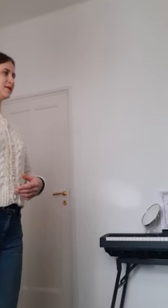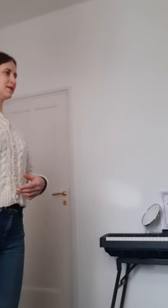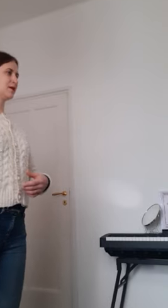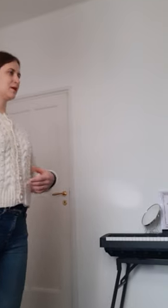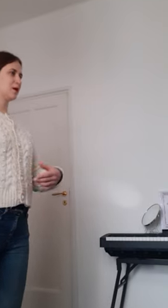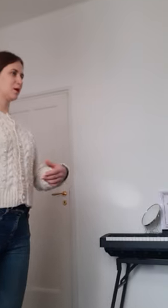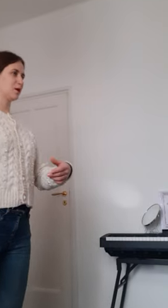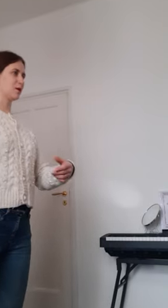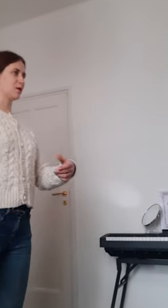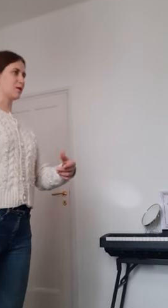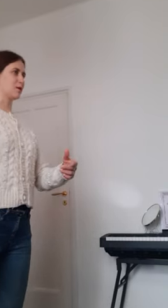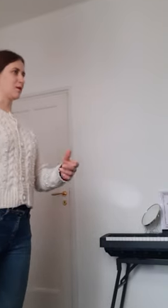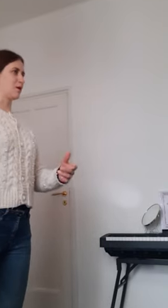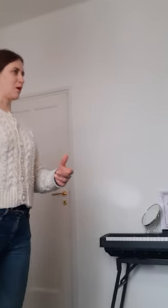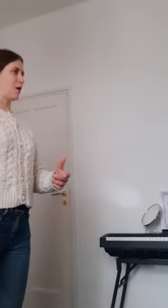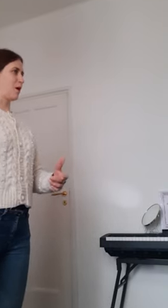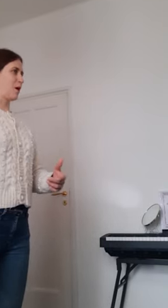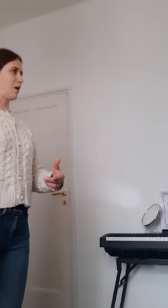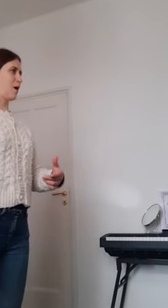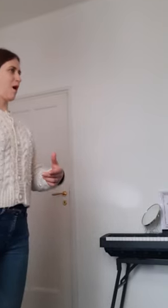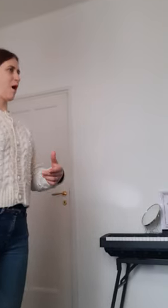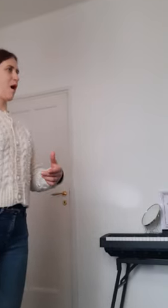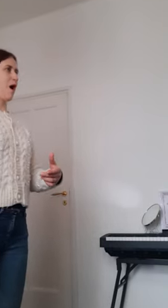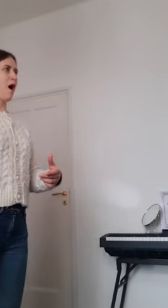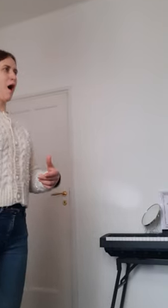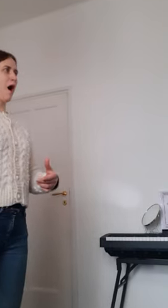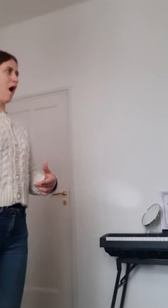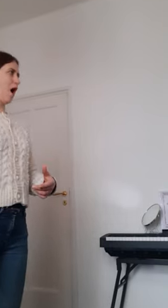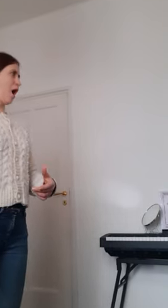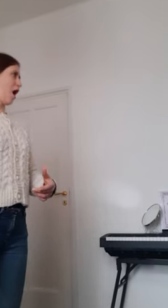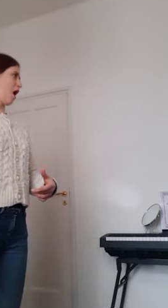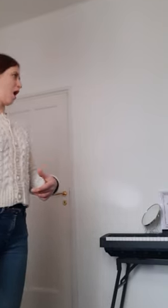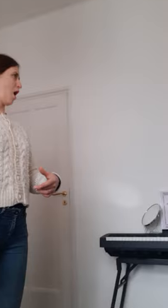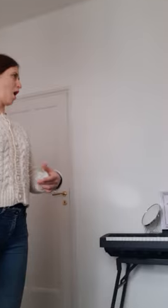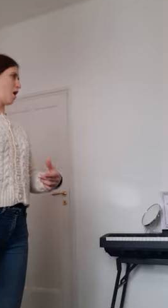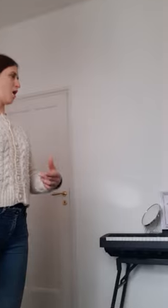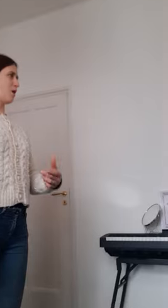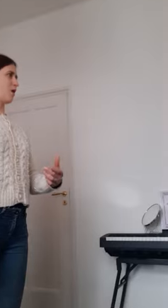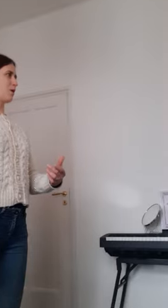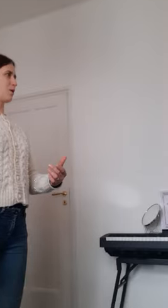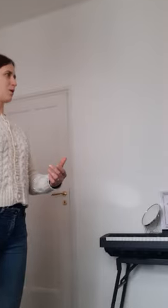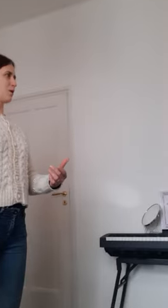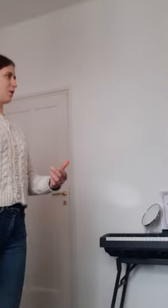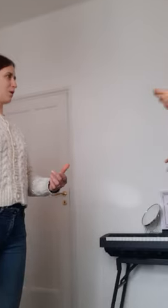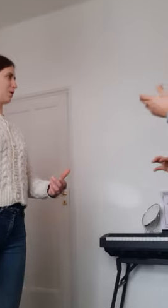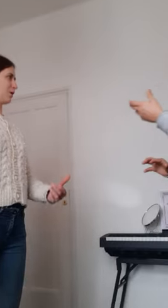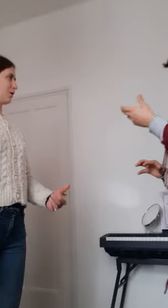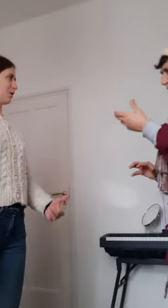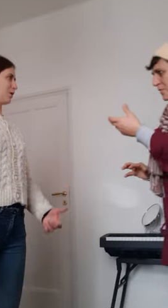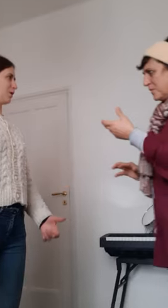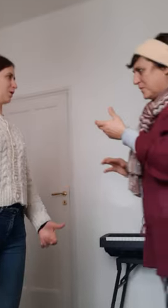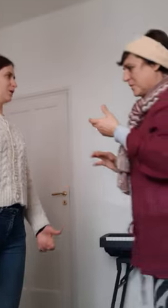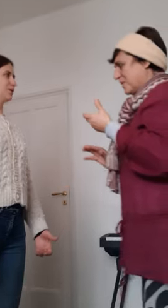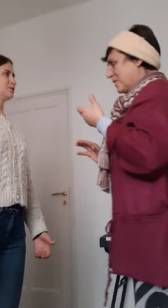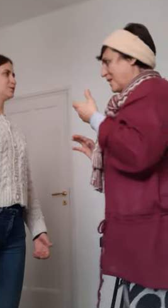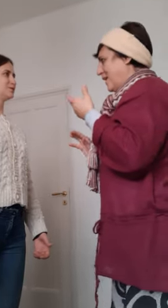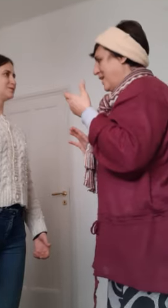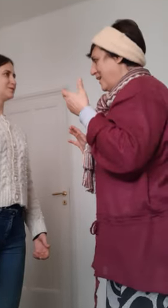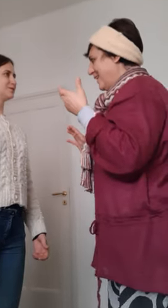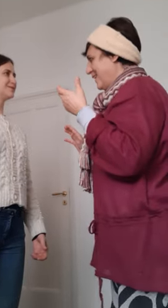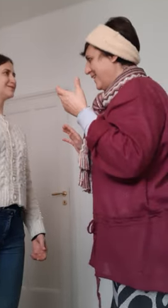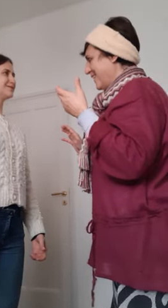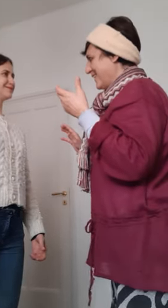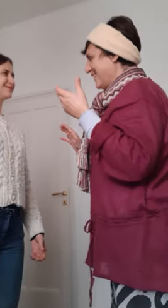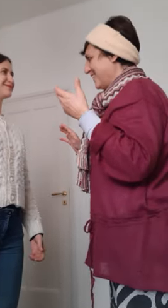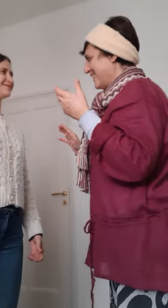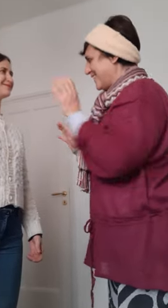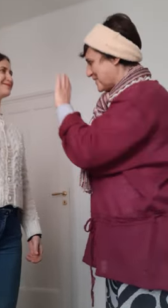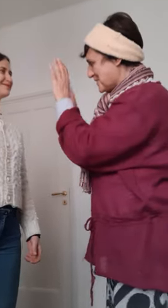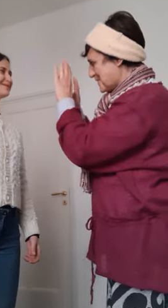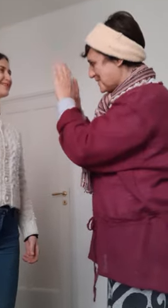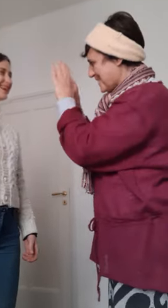yes